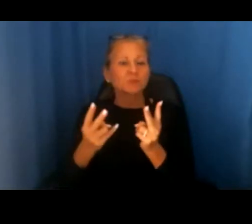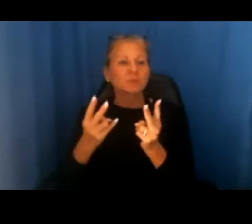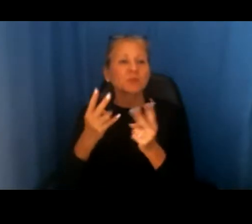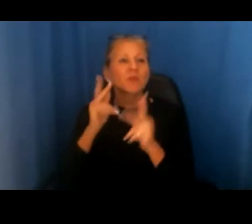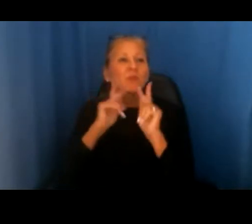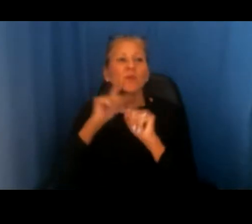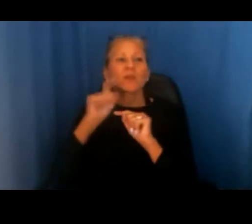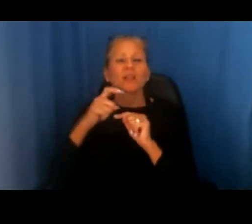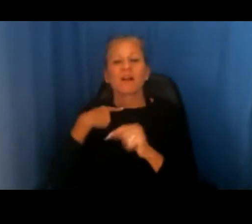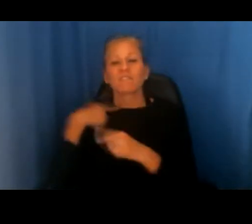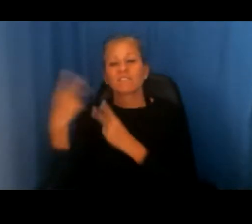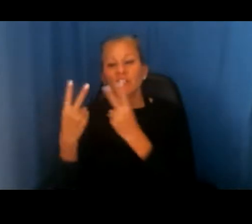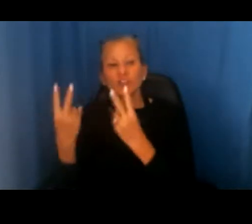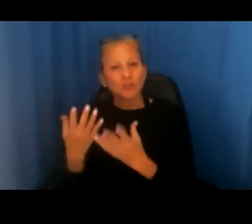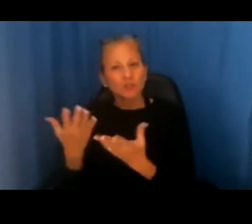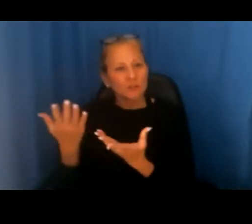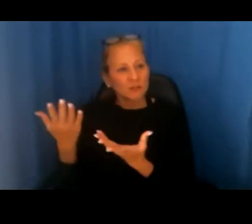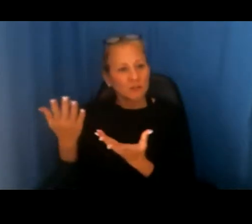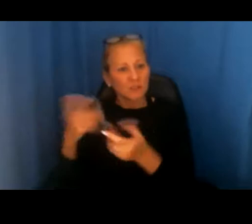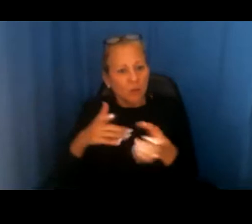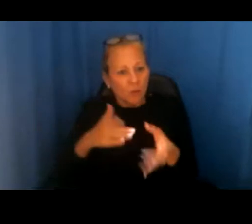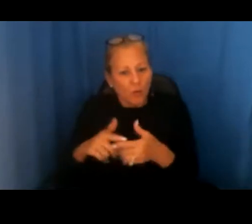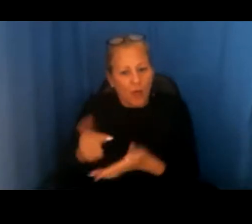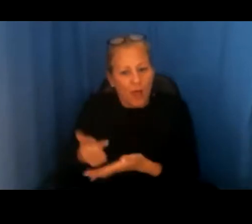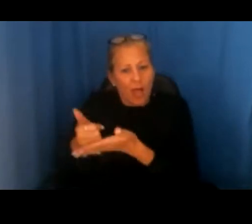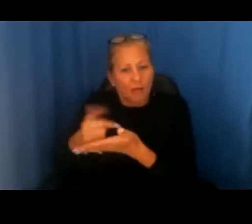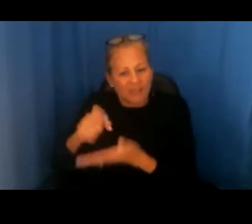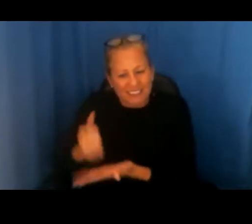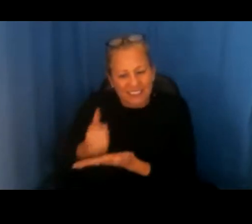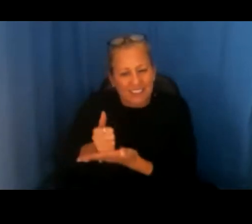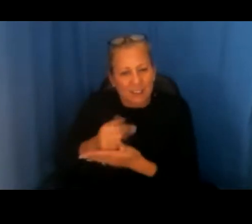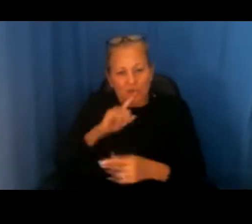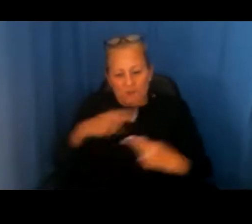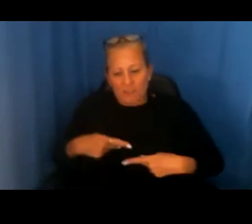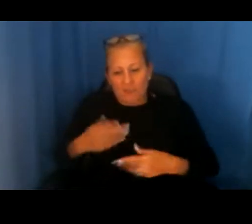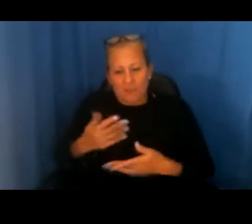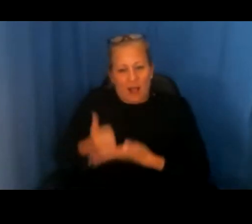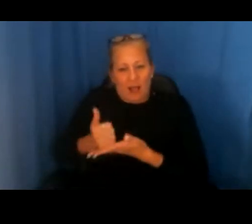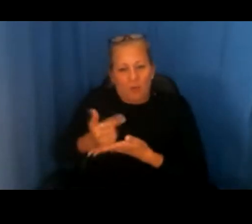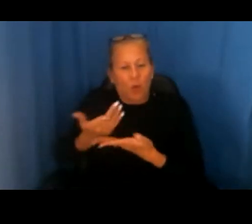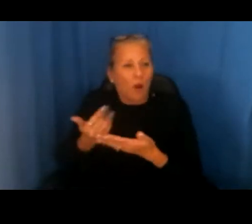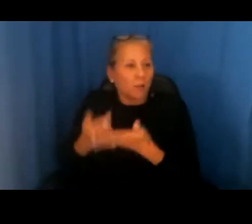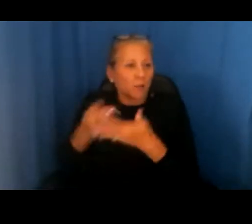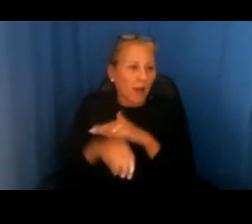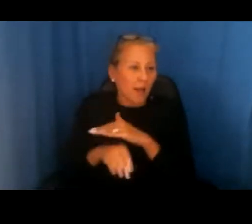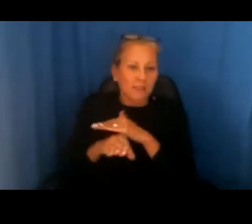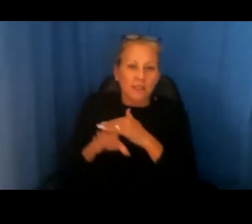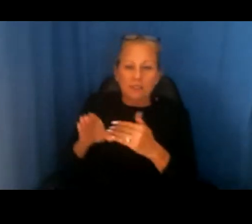visitors in order to help them get access to